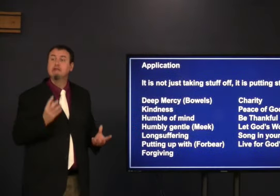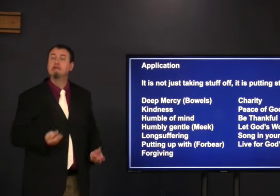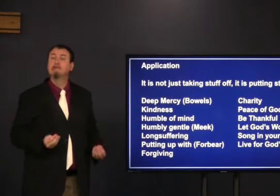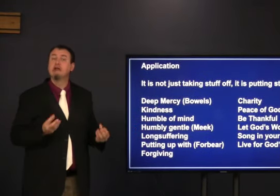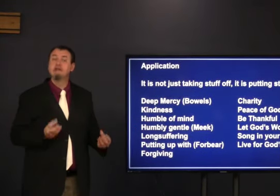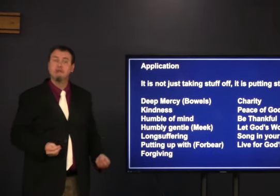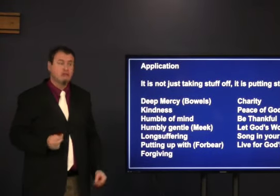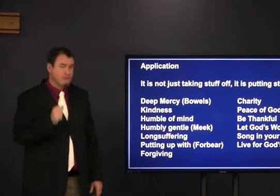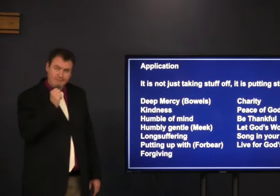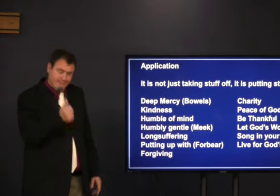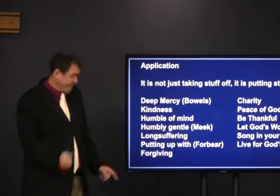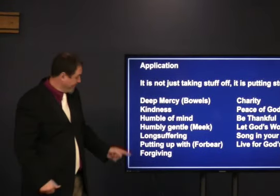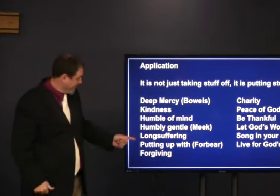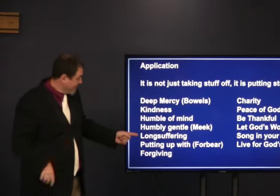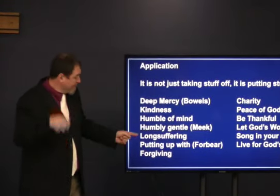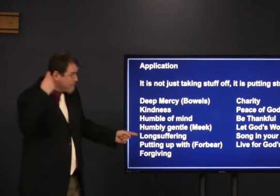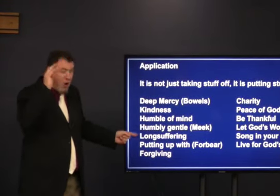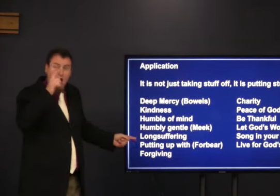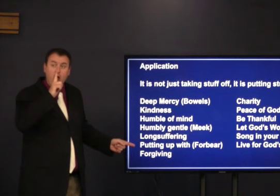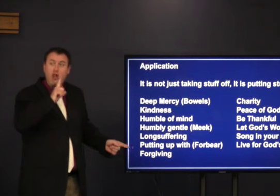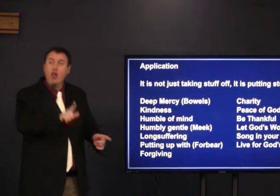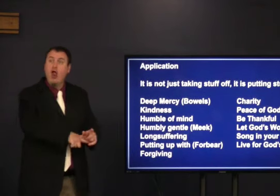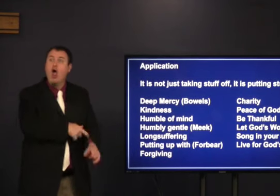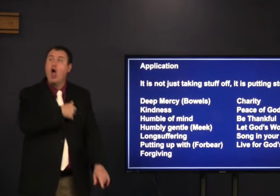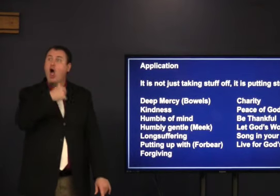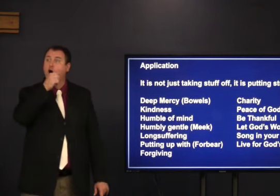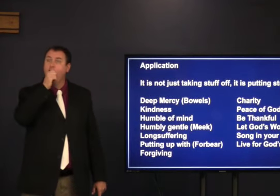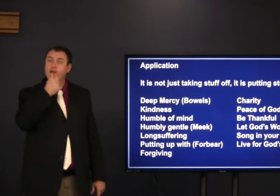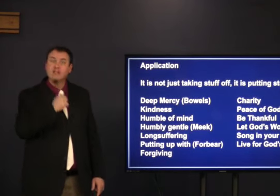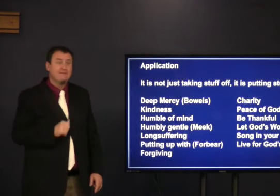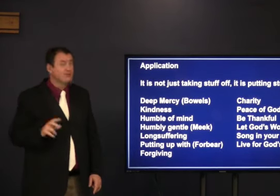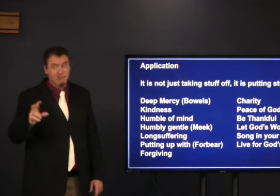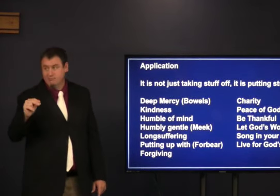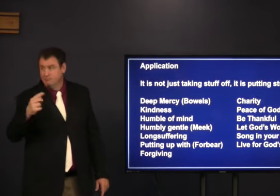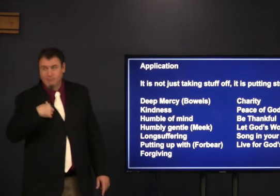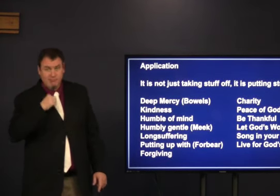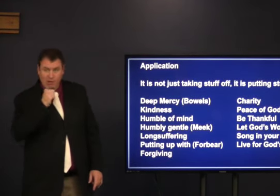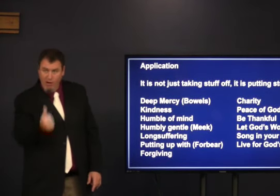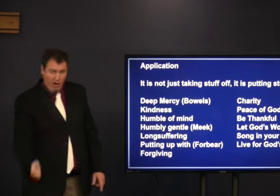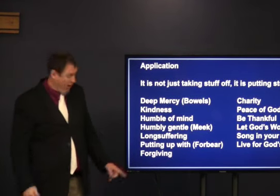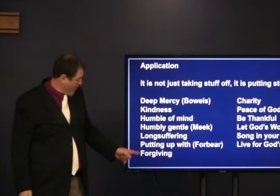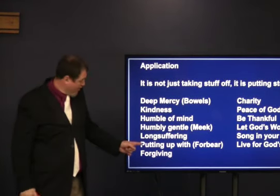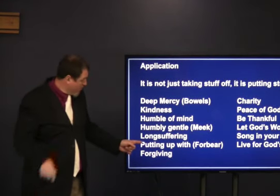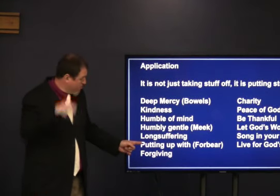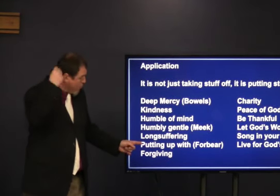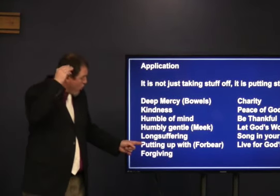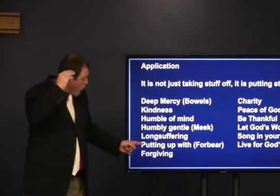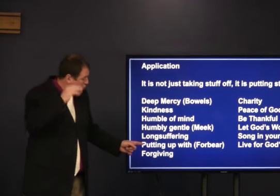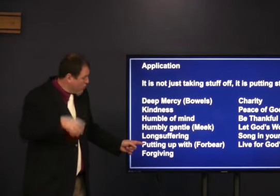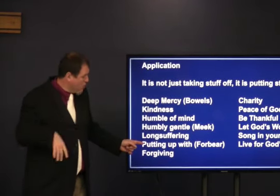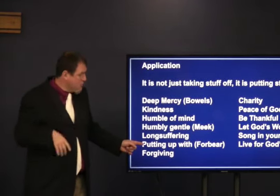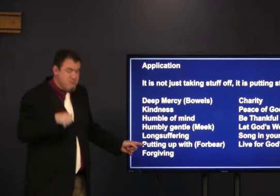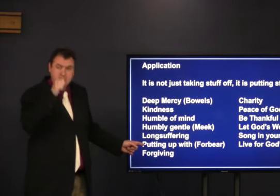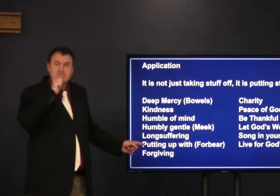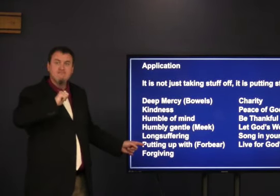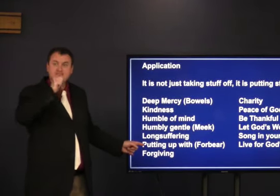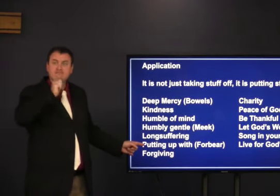I'm I'm not humble or gentle I'm not long suffering I don't put other